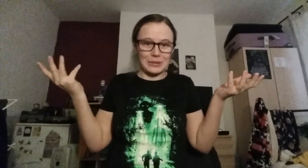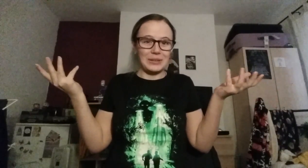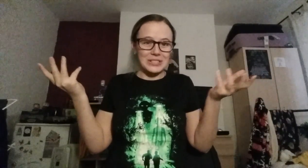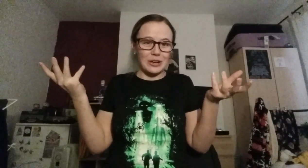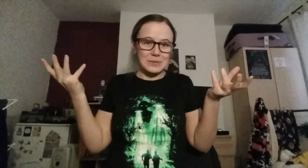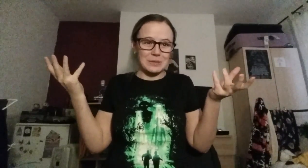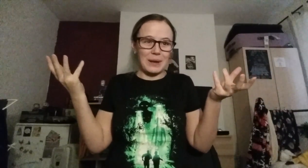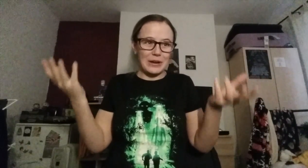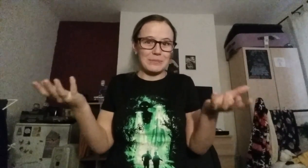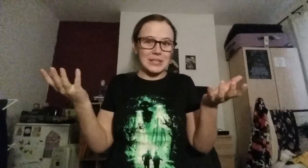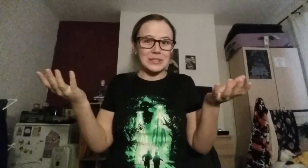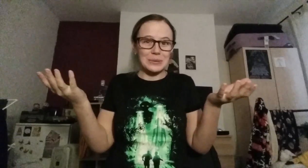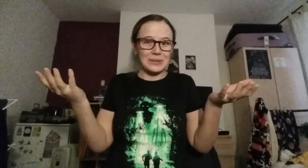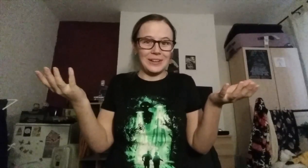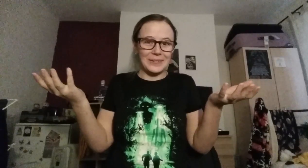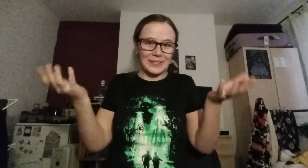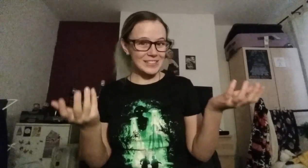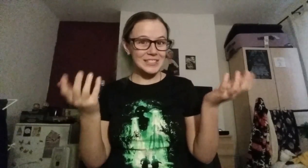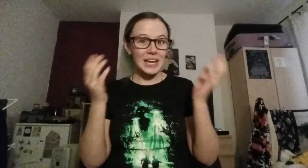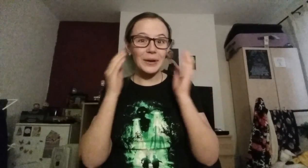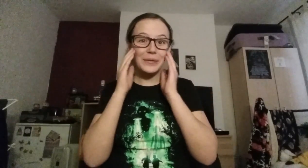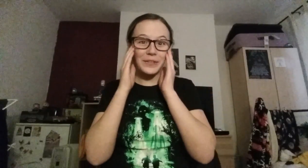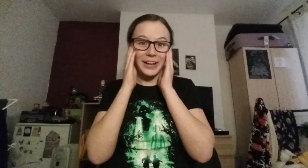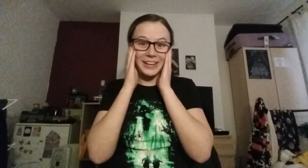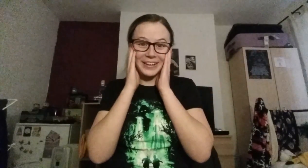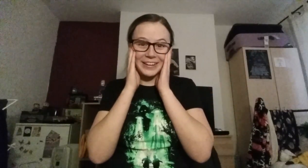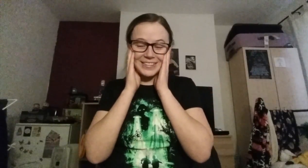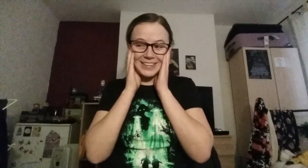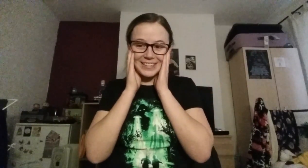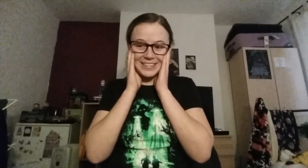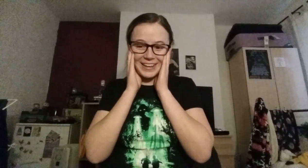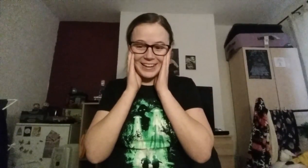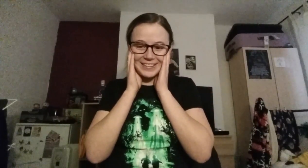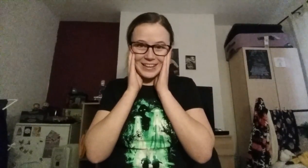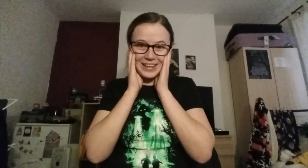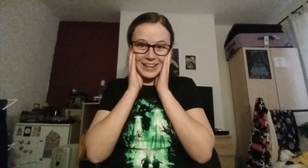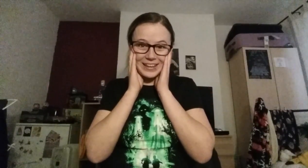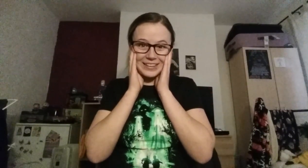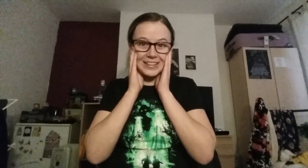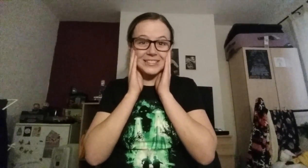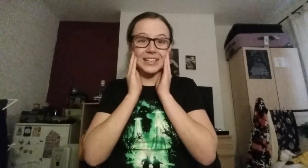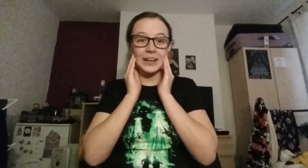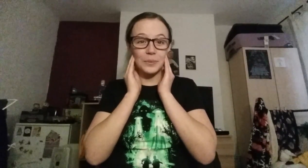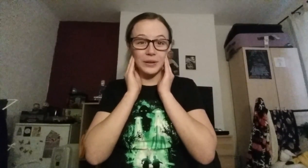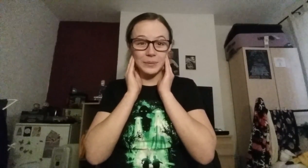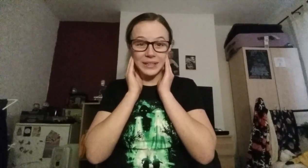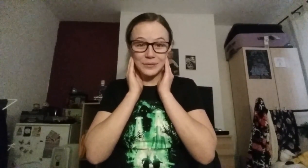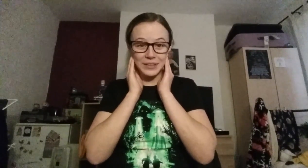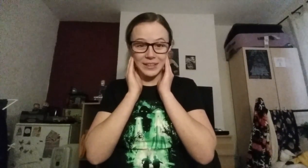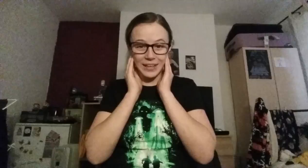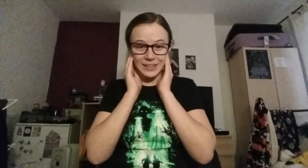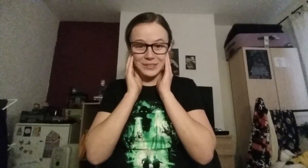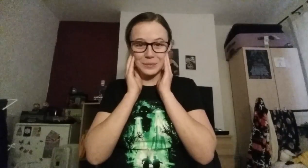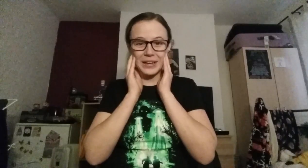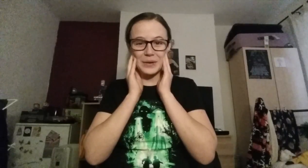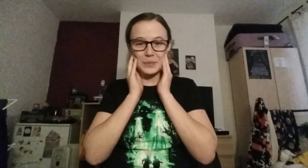three jobs to pay off my student loan. It's terrifying to think that that, ahhhh, that's the kind of world we live in and we have